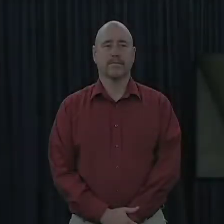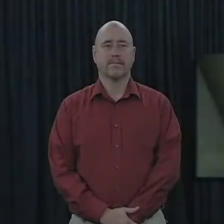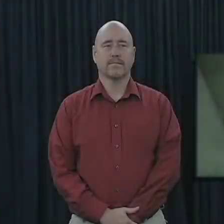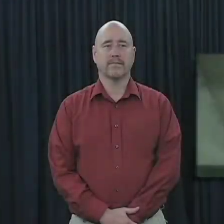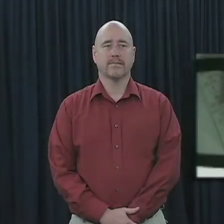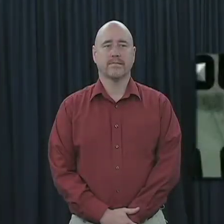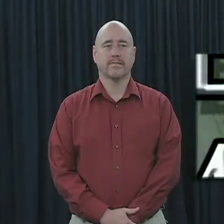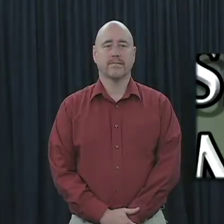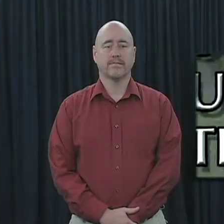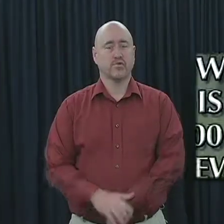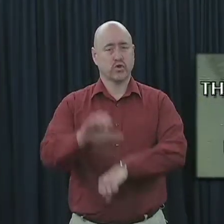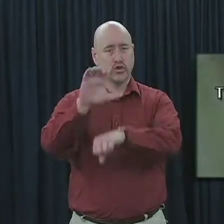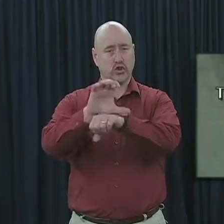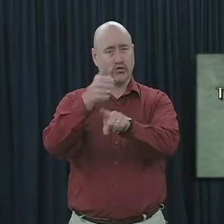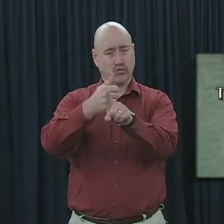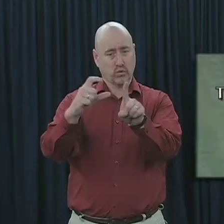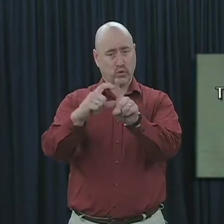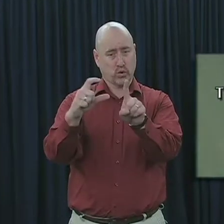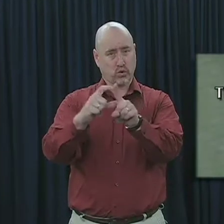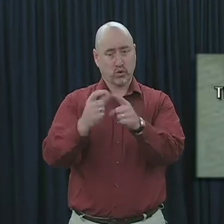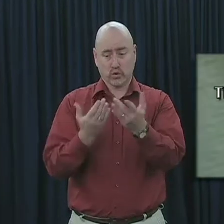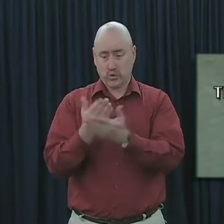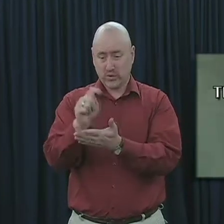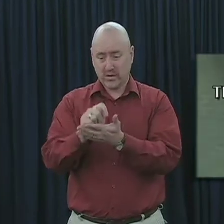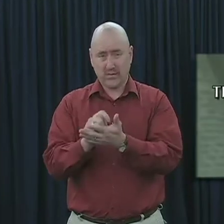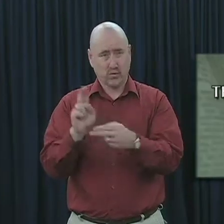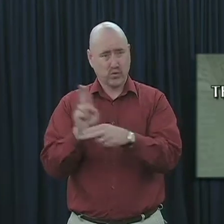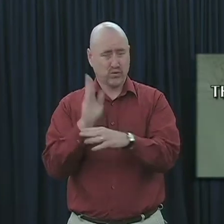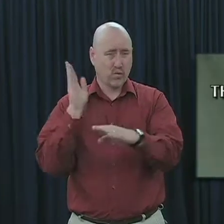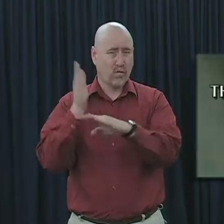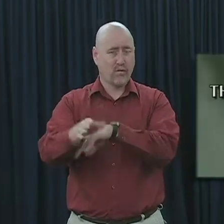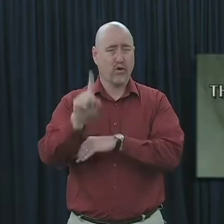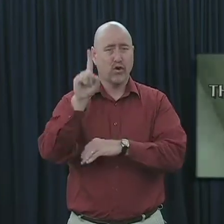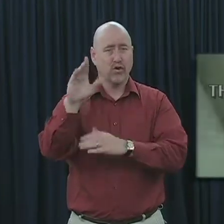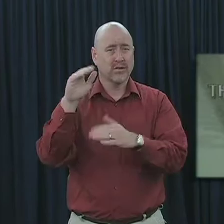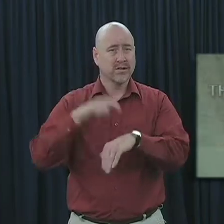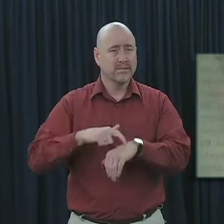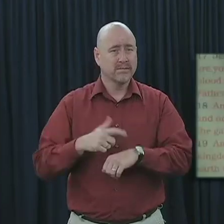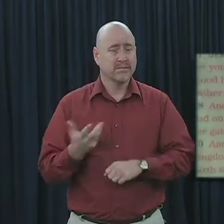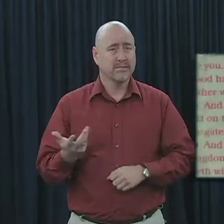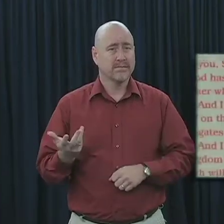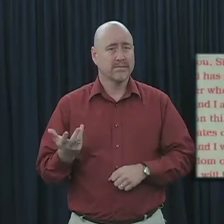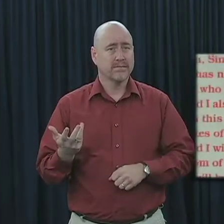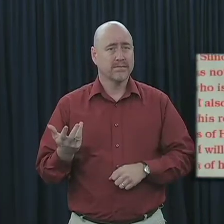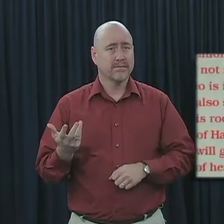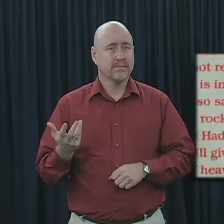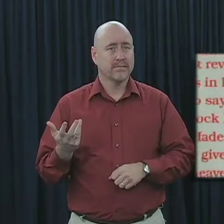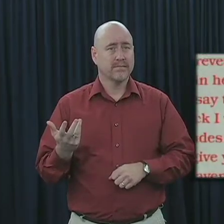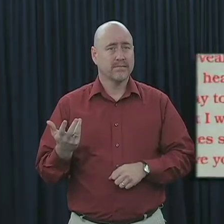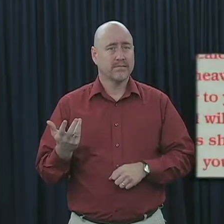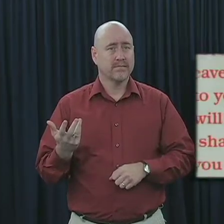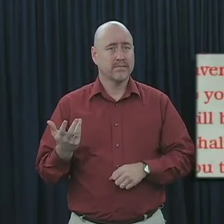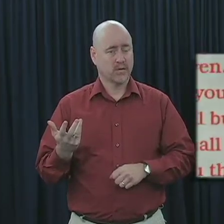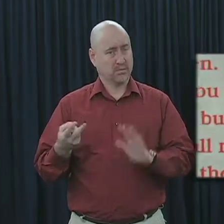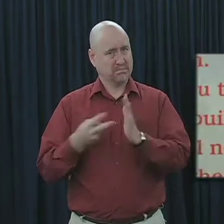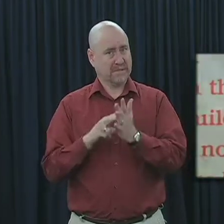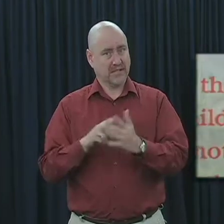The word church is used well over 100 times in the New Testament. It is obviously a very important